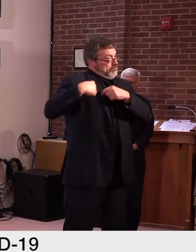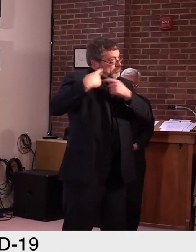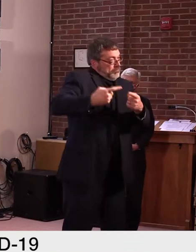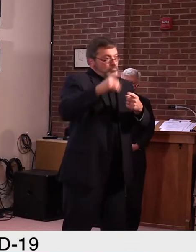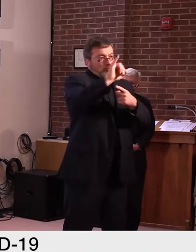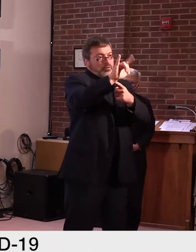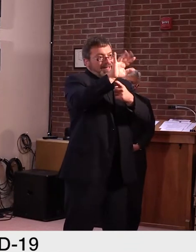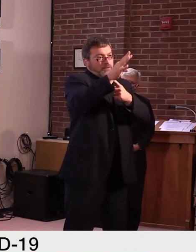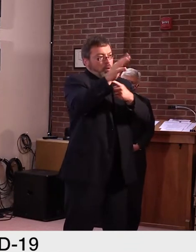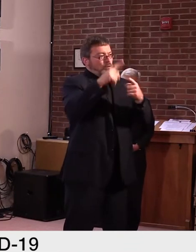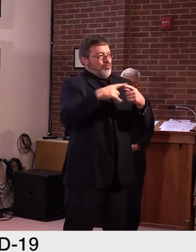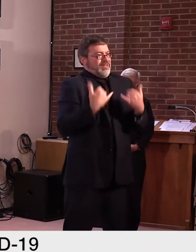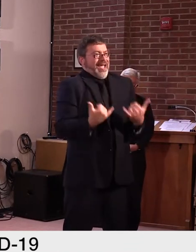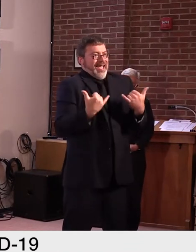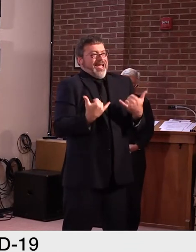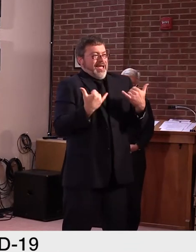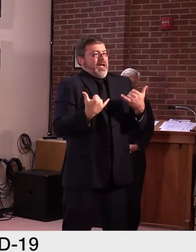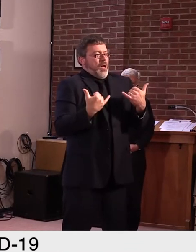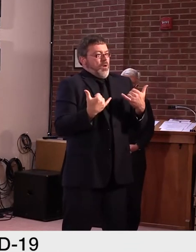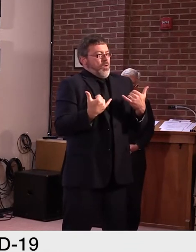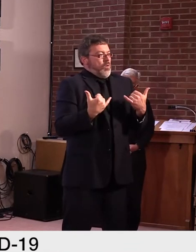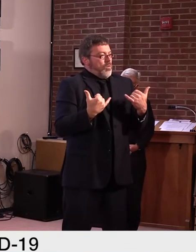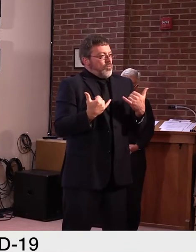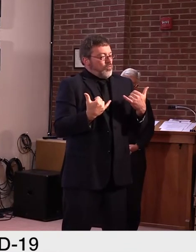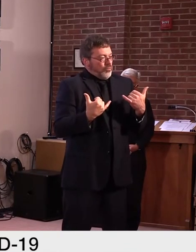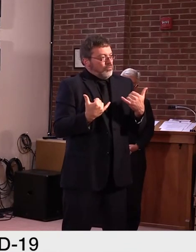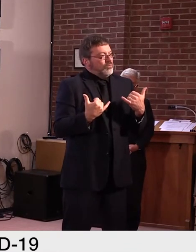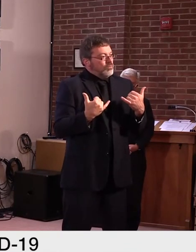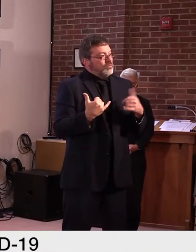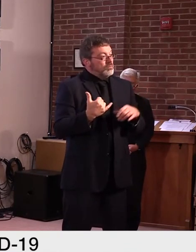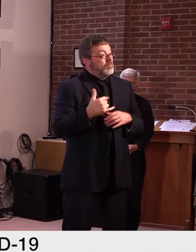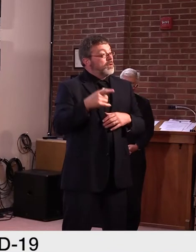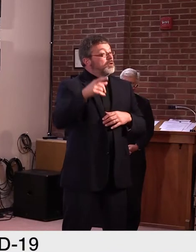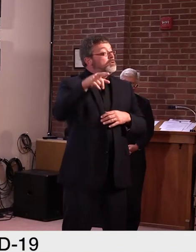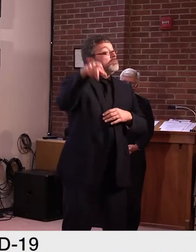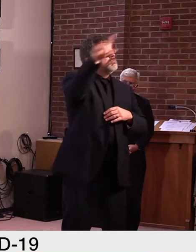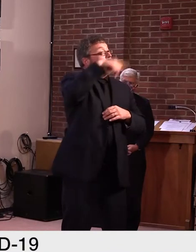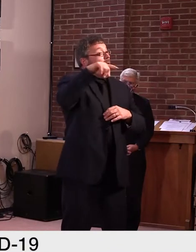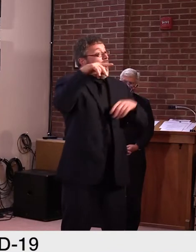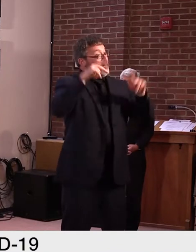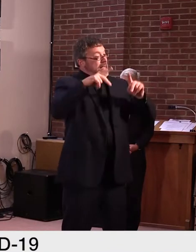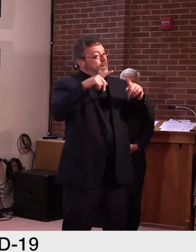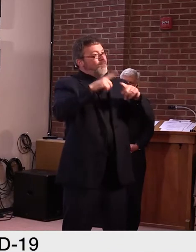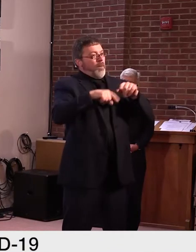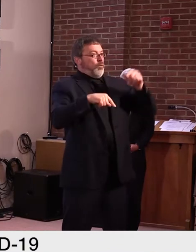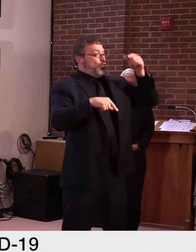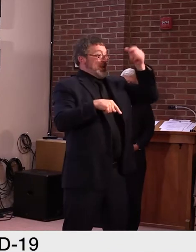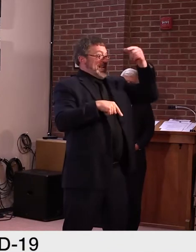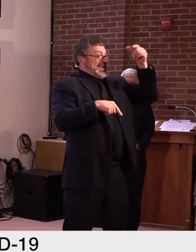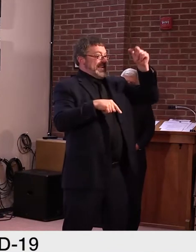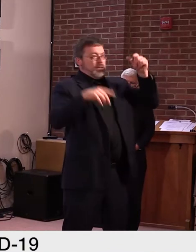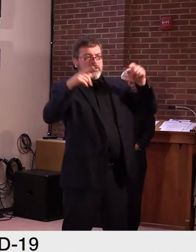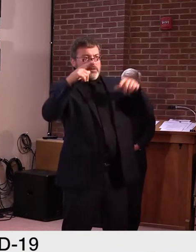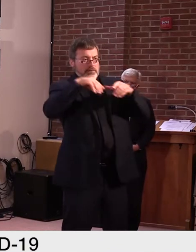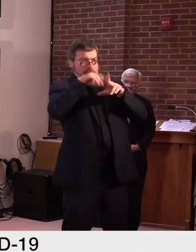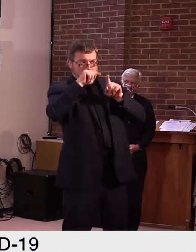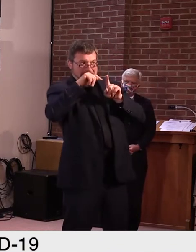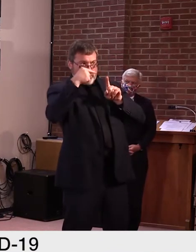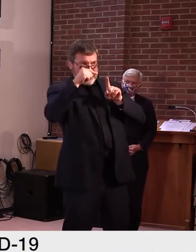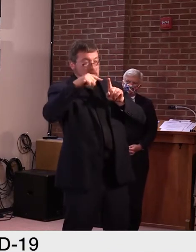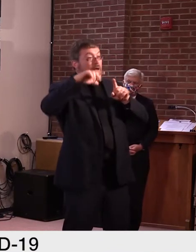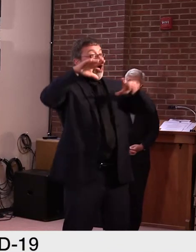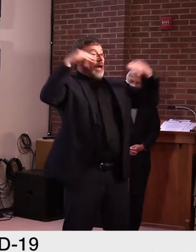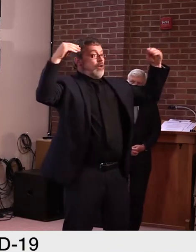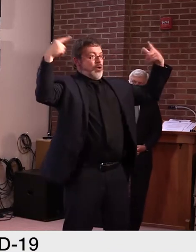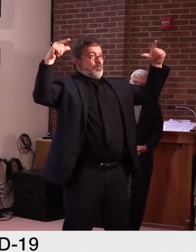And you can see there is a reduction in travel year over year, but it's relatively slight. At worst, it's around 15 to 20